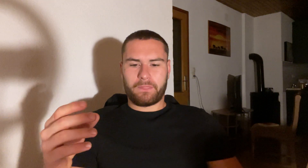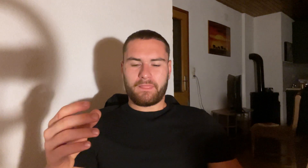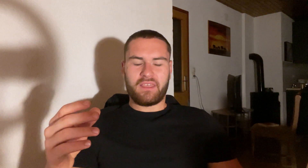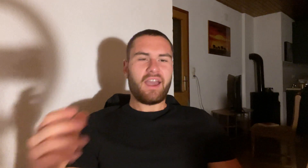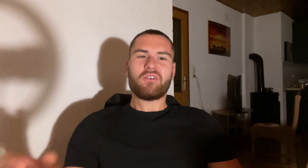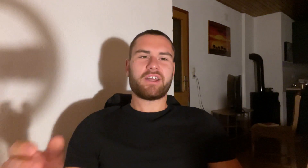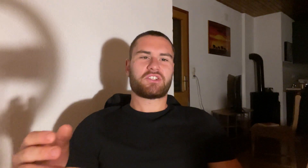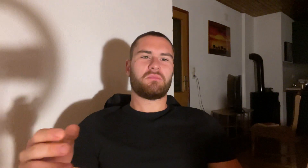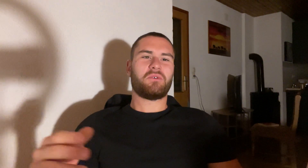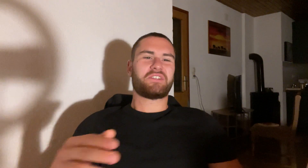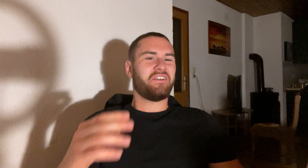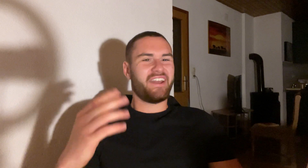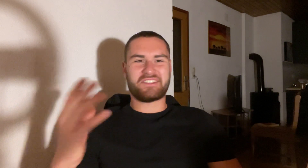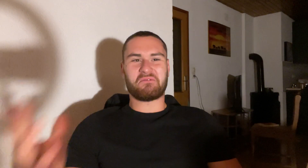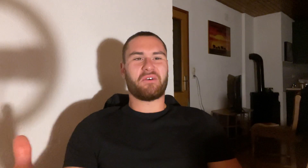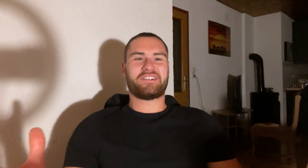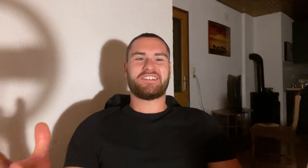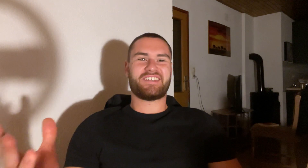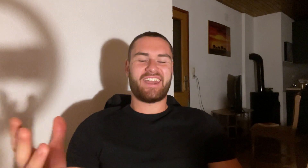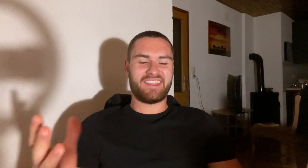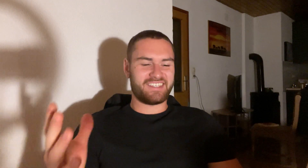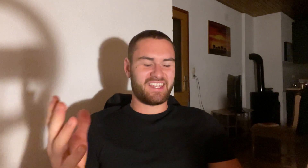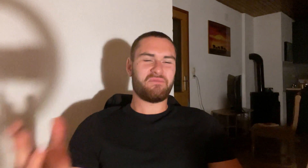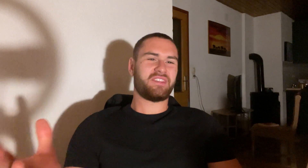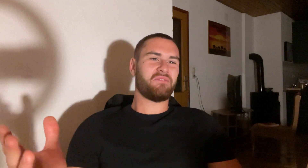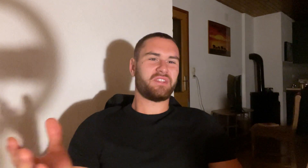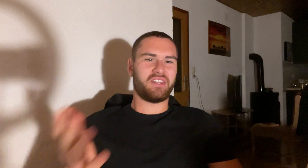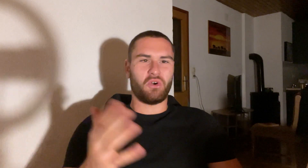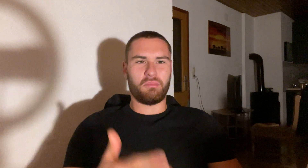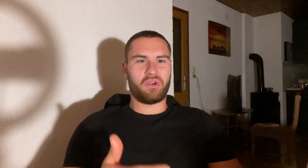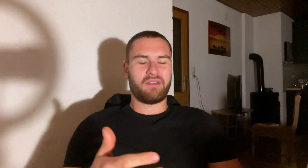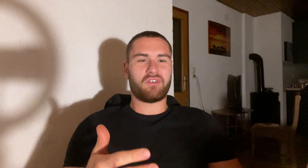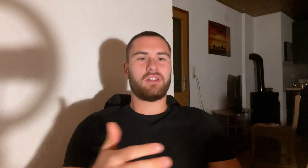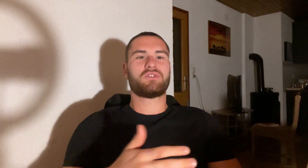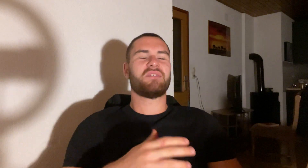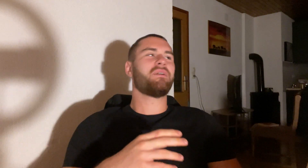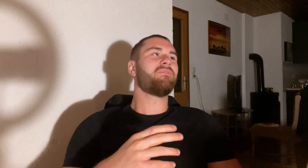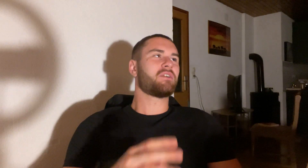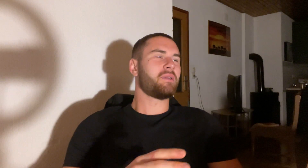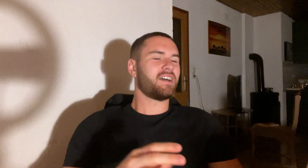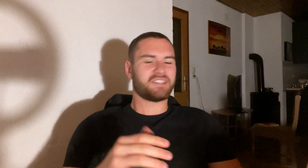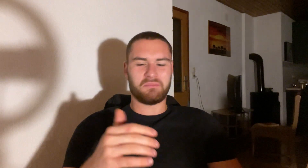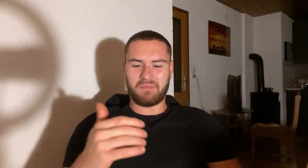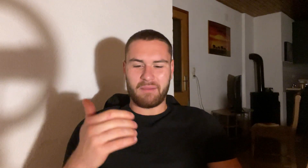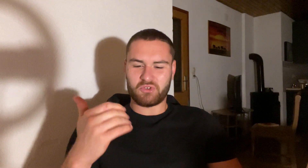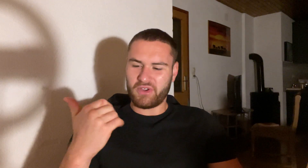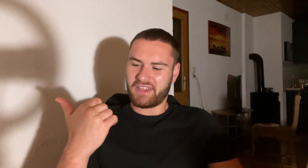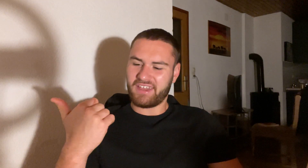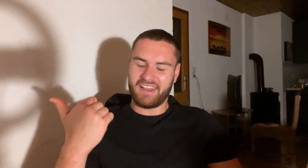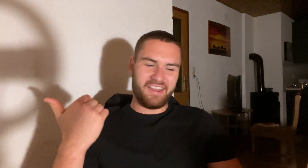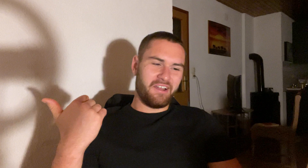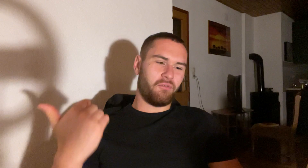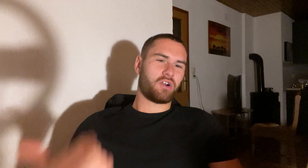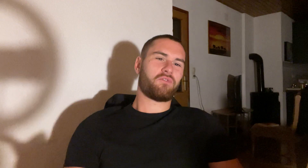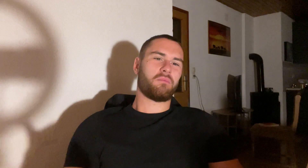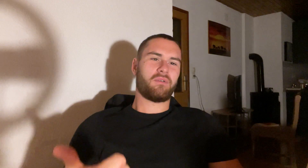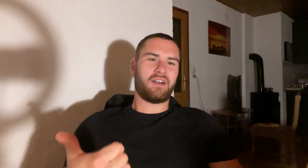Yeah, you get some looks here. get some questions again. The same thing with a notebook. Everyone looks at me weird because I'm I'm drinking water from a